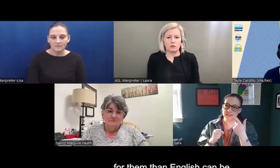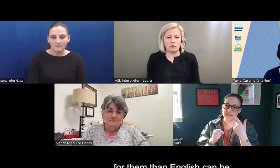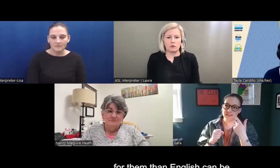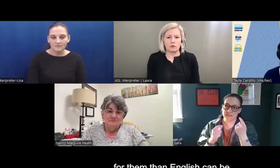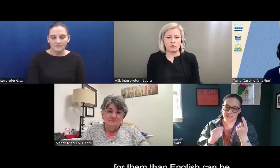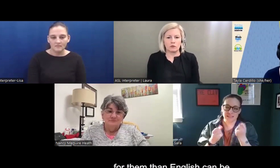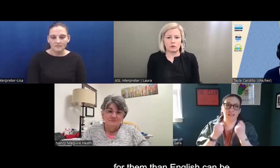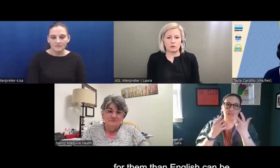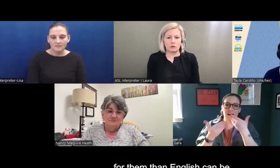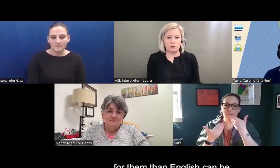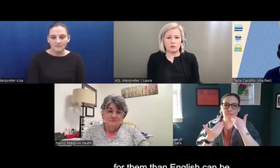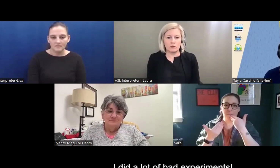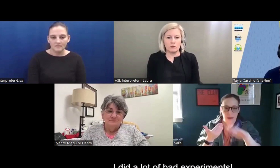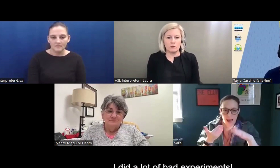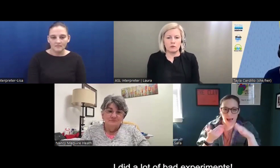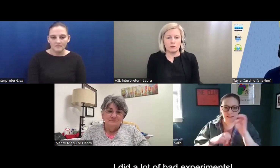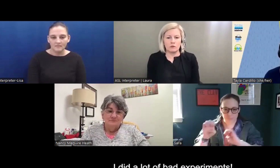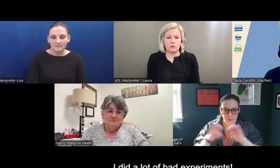Um,